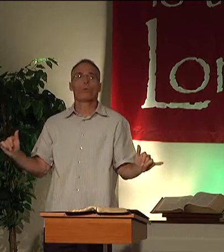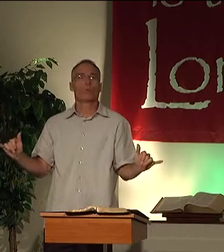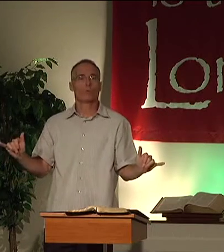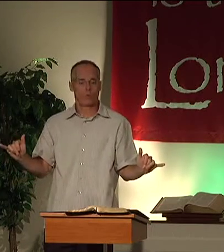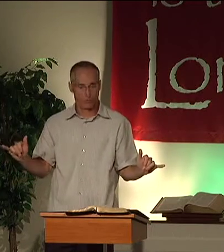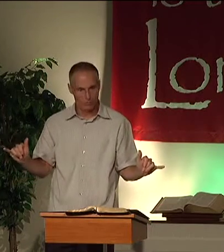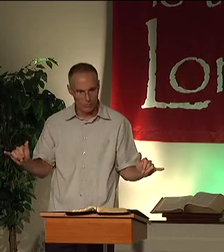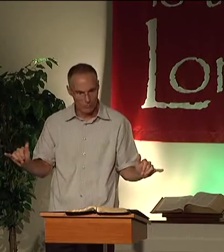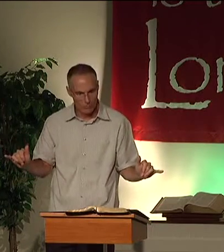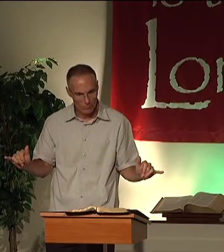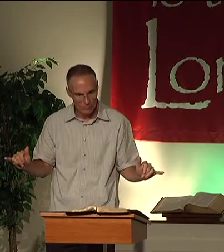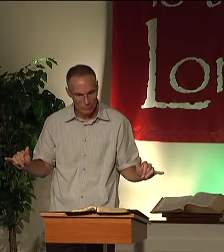Oh.